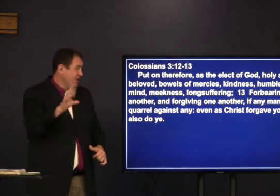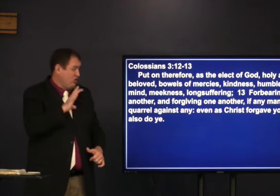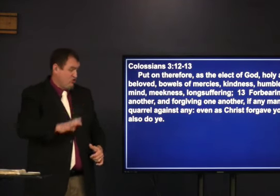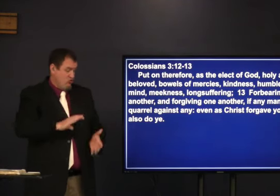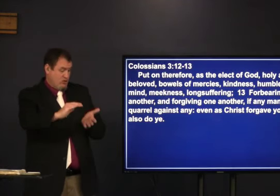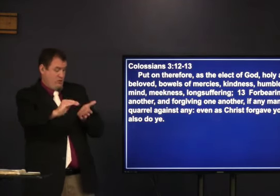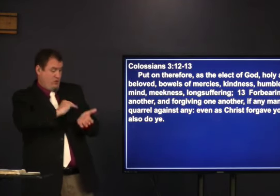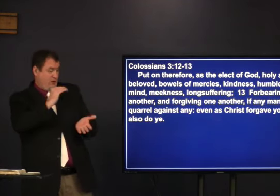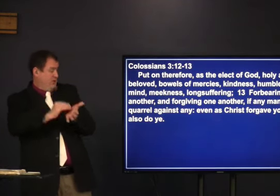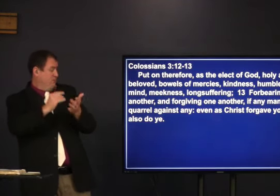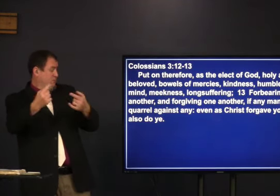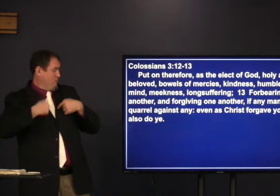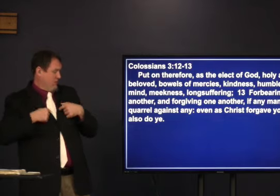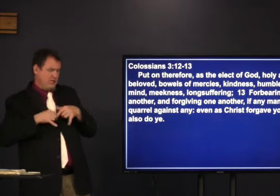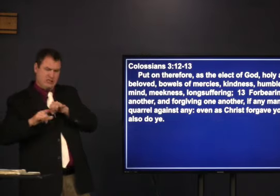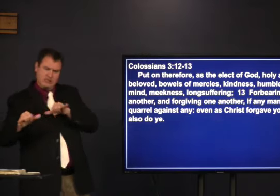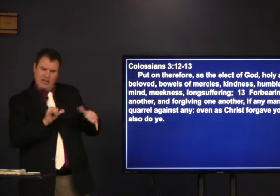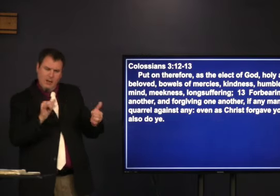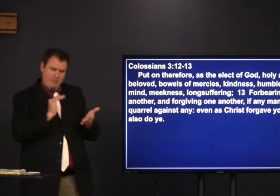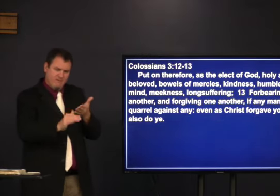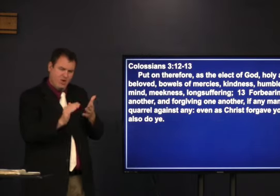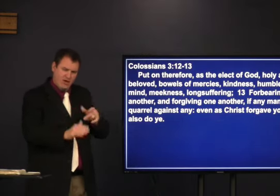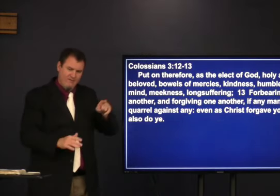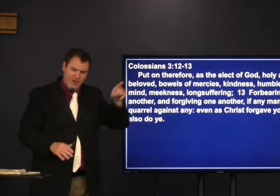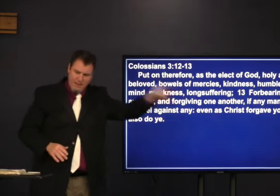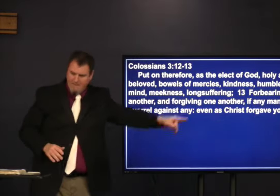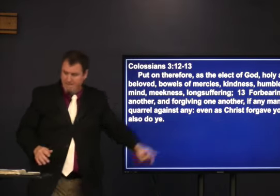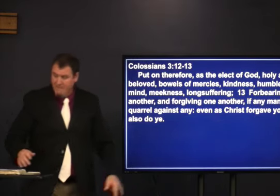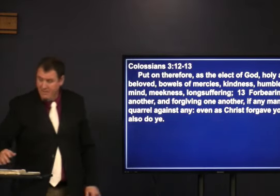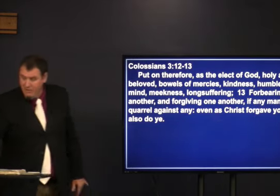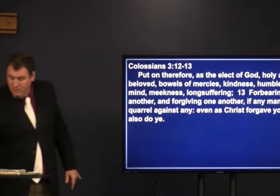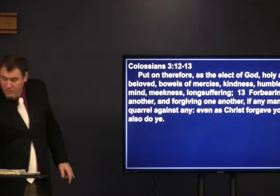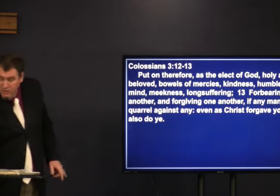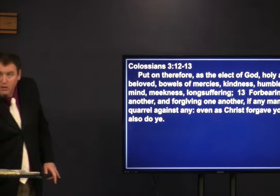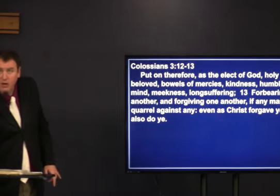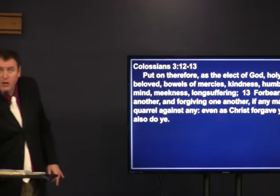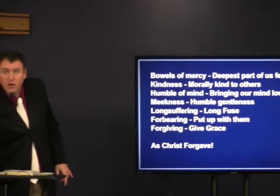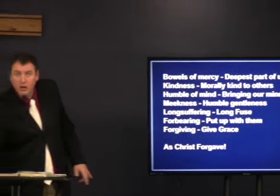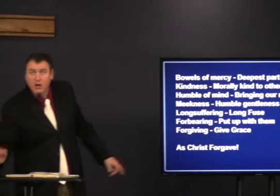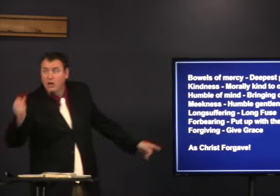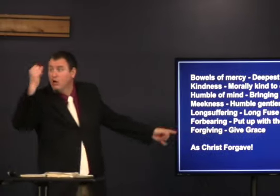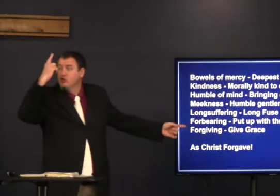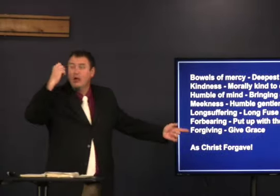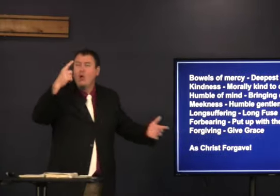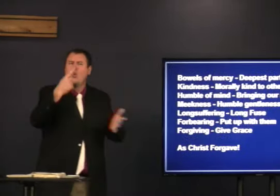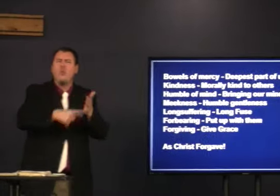any. Even as Christ forgave you, so also against you.